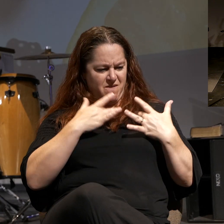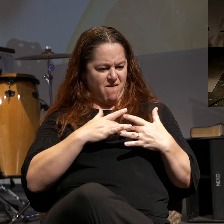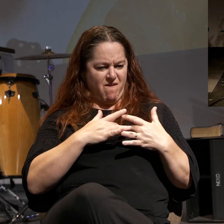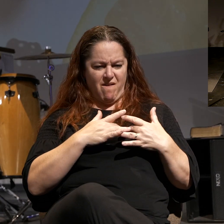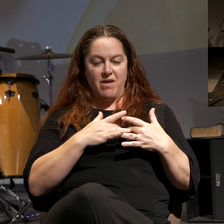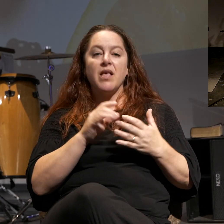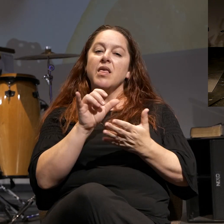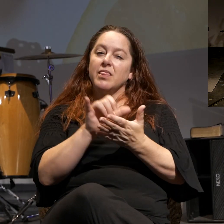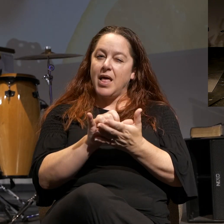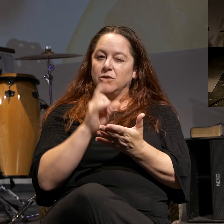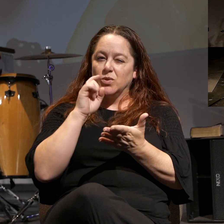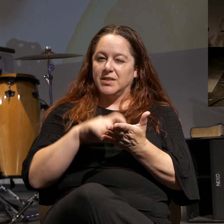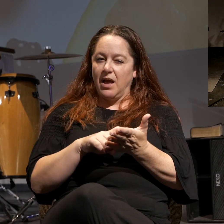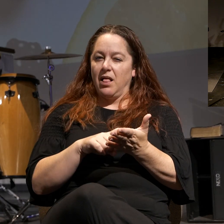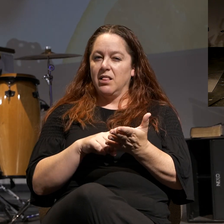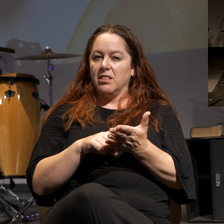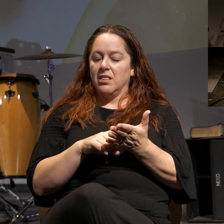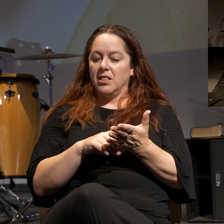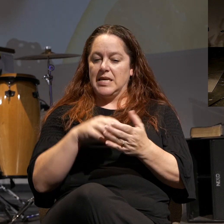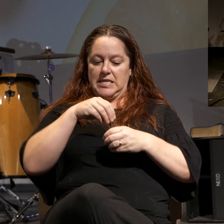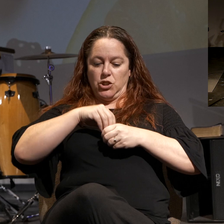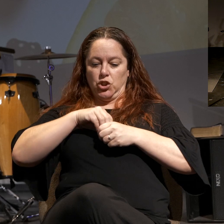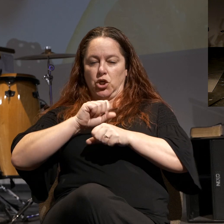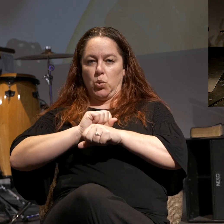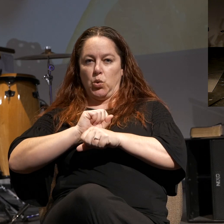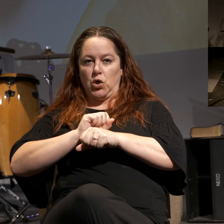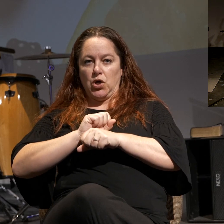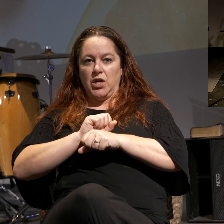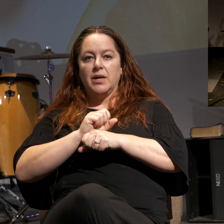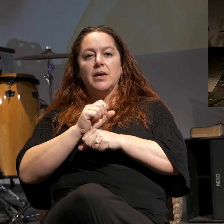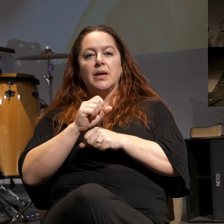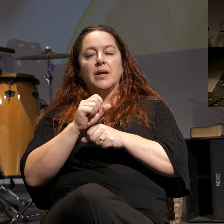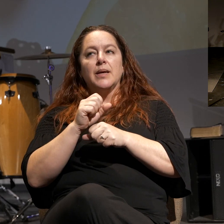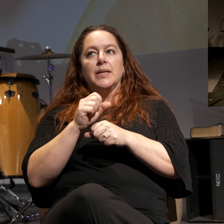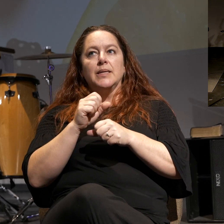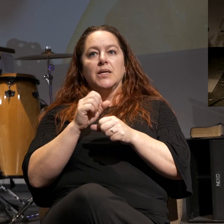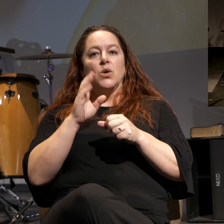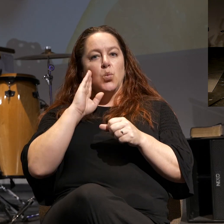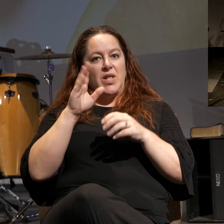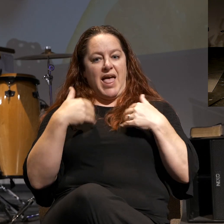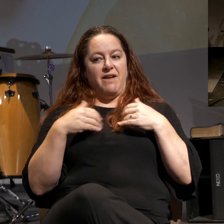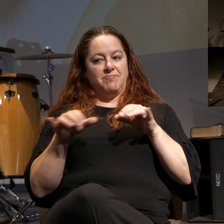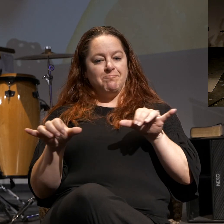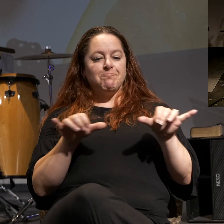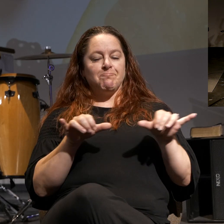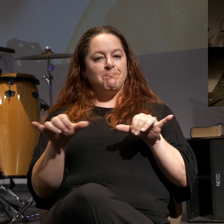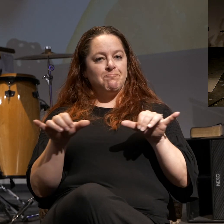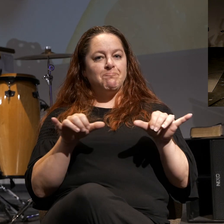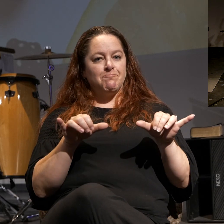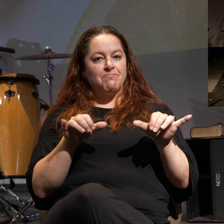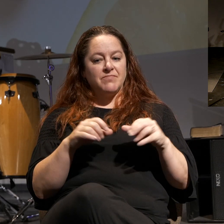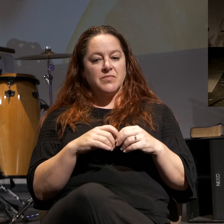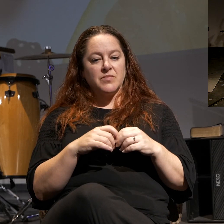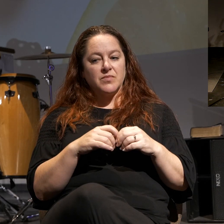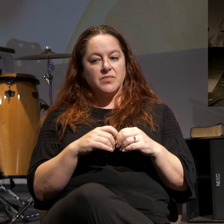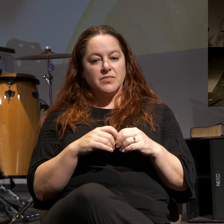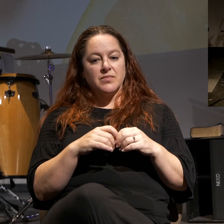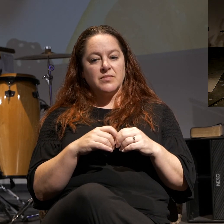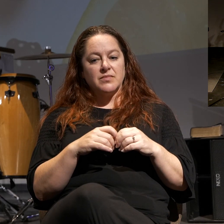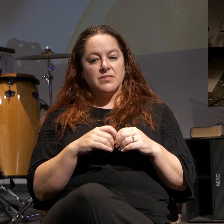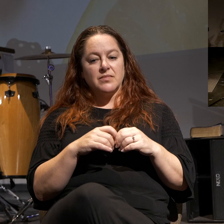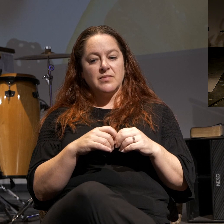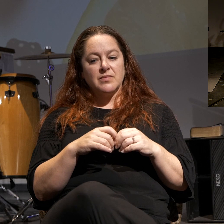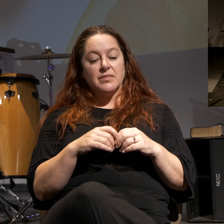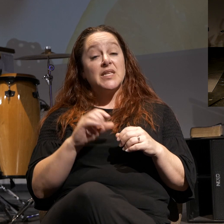See, that's how you can tell if it's really an internal work because there's going to be that consistency. In fact, if you